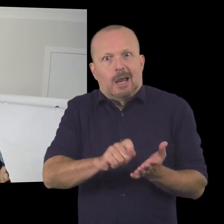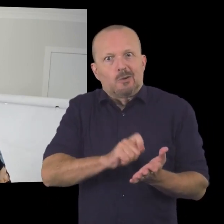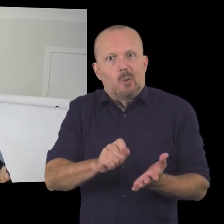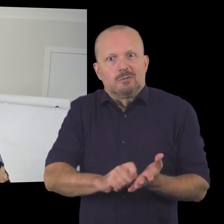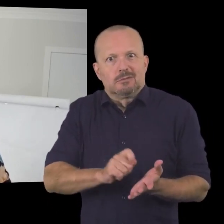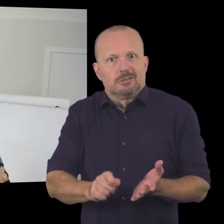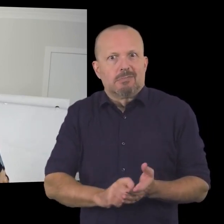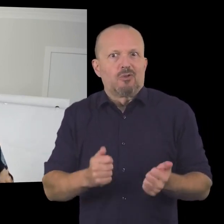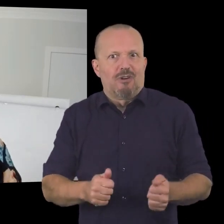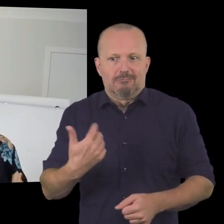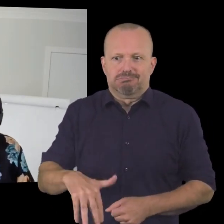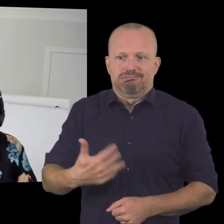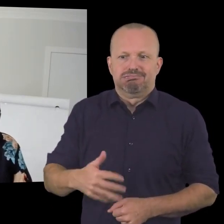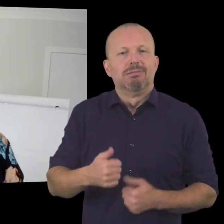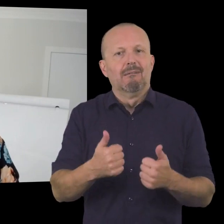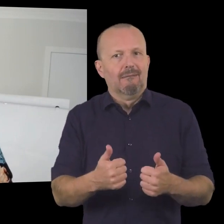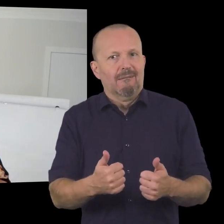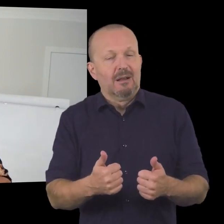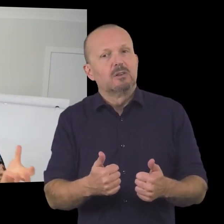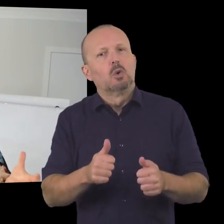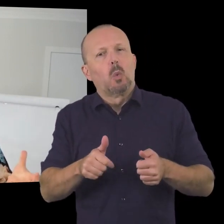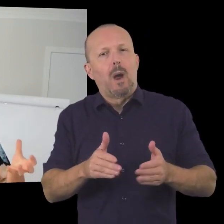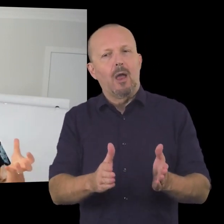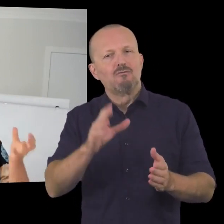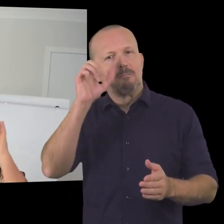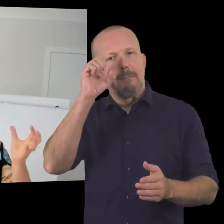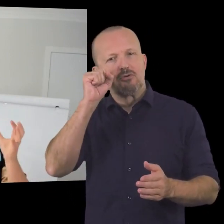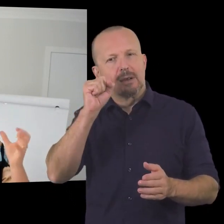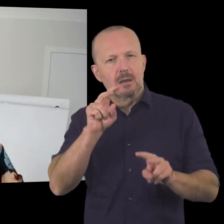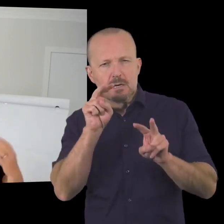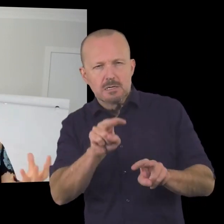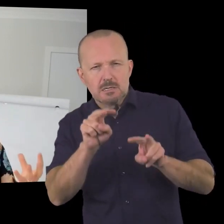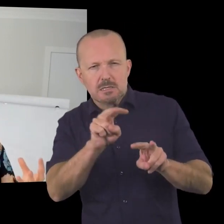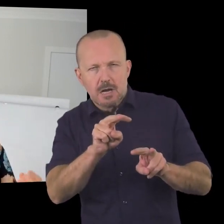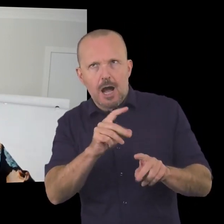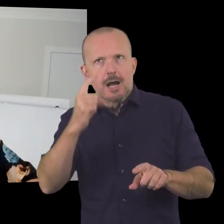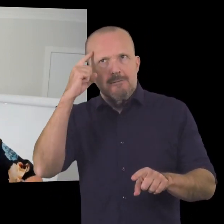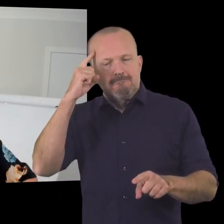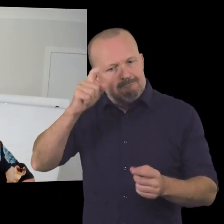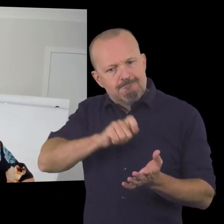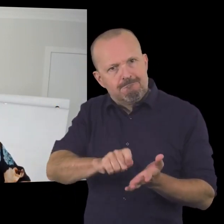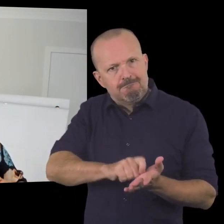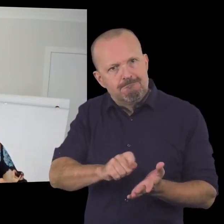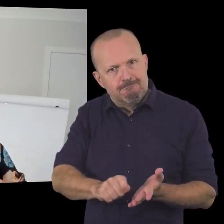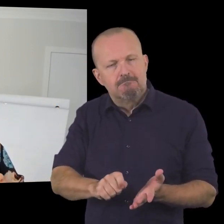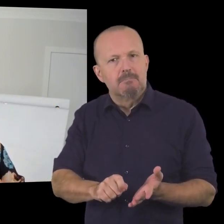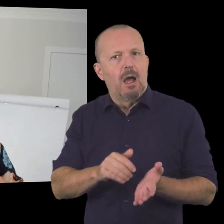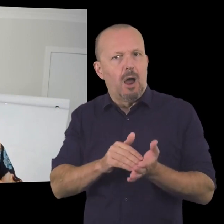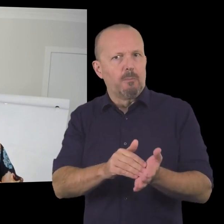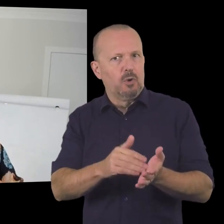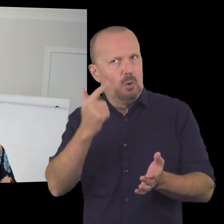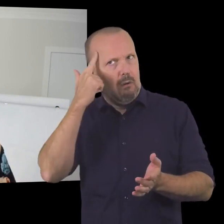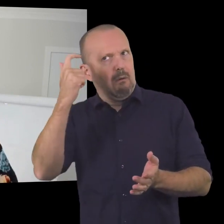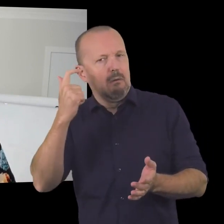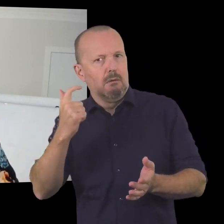from taking lots and lots and lots of notes uh because that's actually one of the ways that you remember things too is the making connections and then writing down what those what